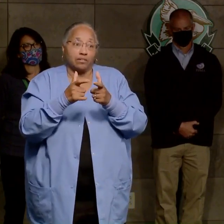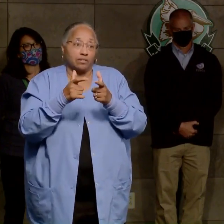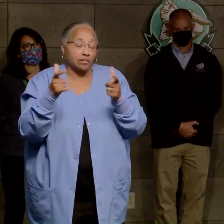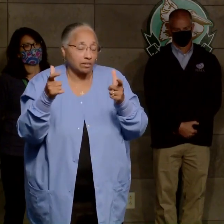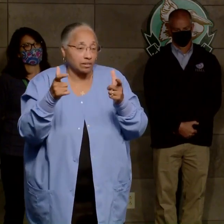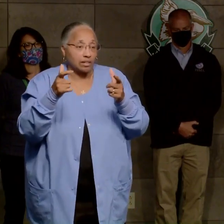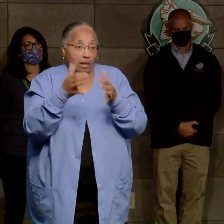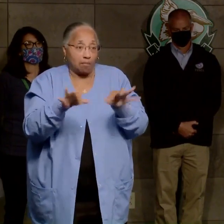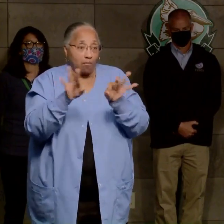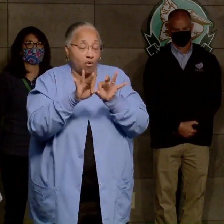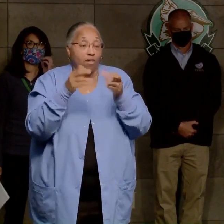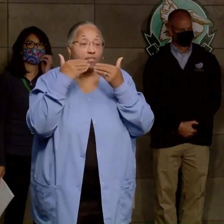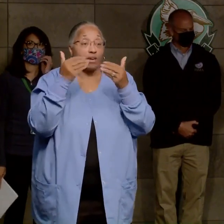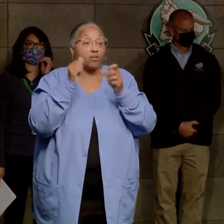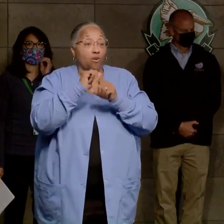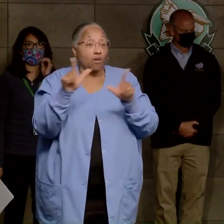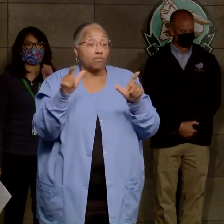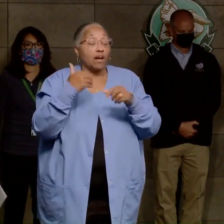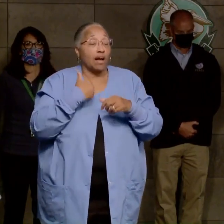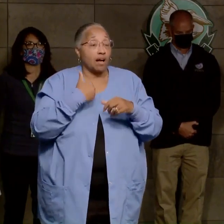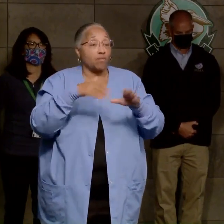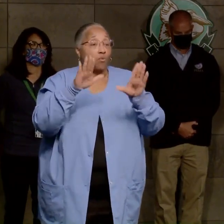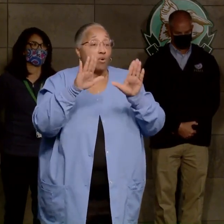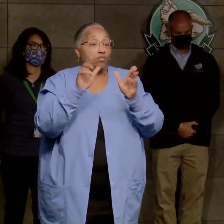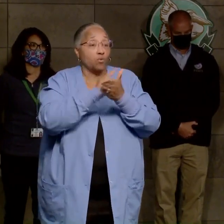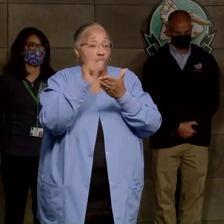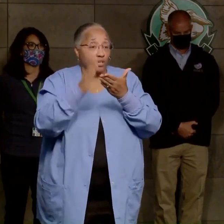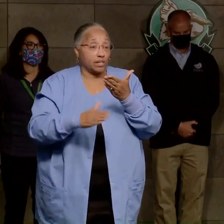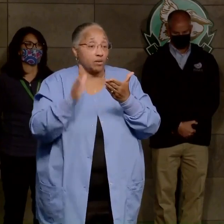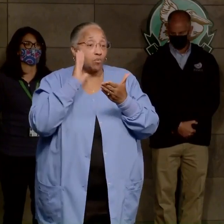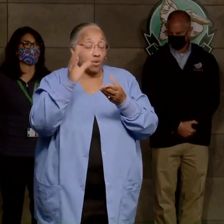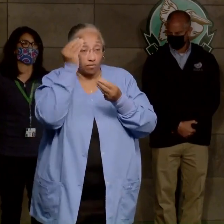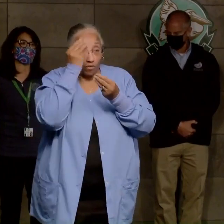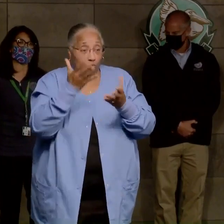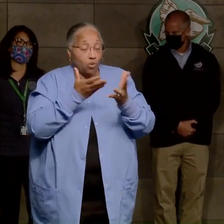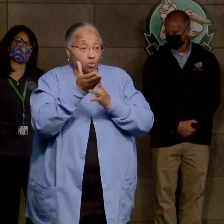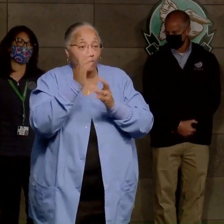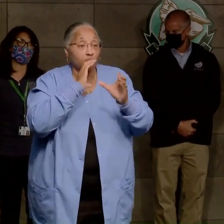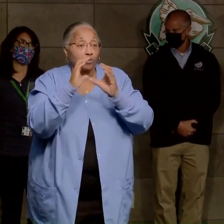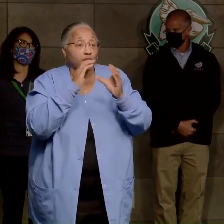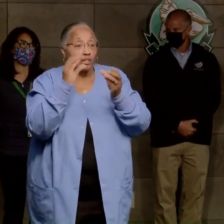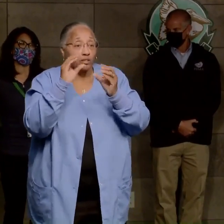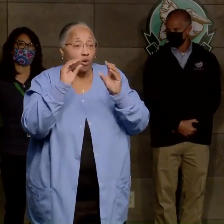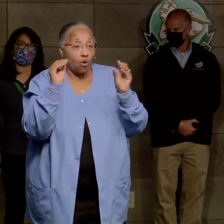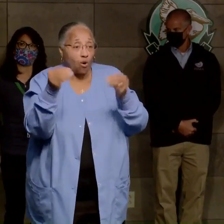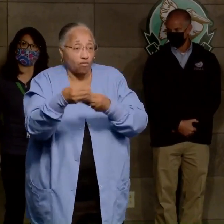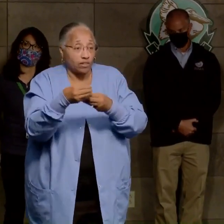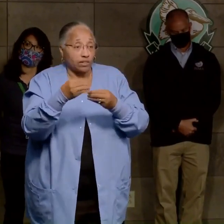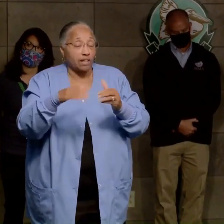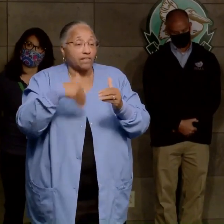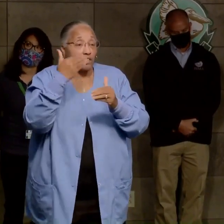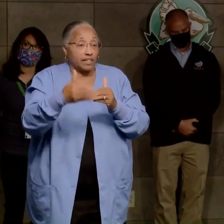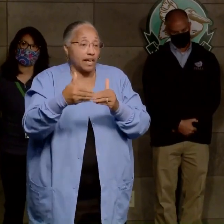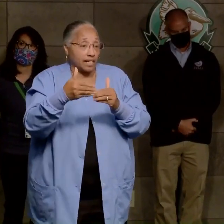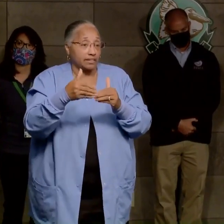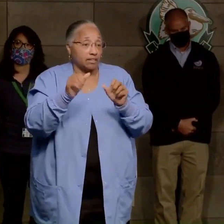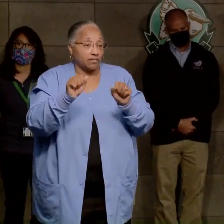all of you. Have a wonderful weekend, and we will let you all know through the communications office what the next press availability is going to be.